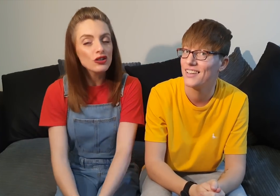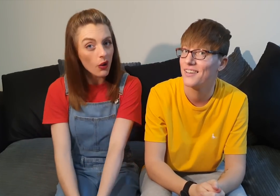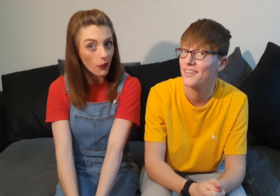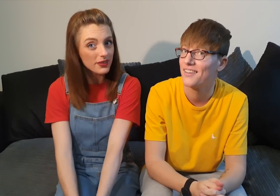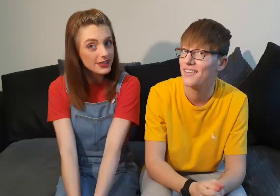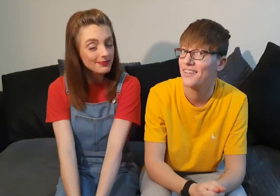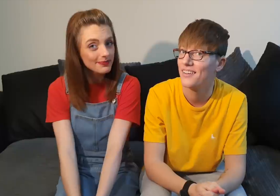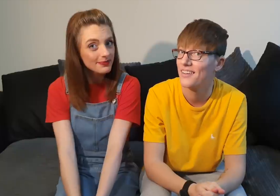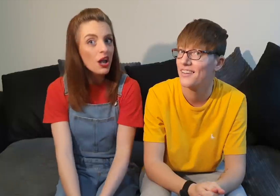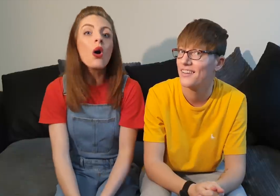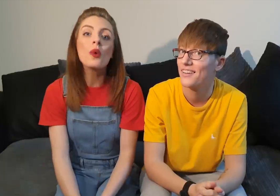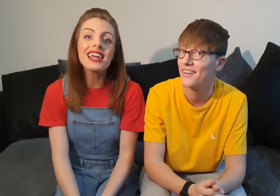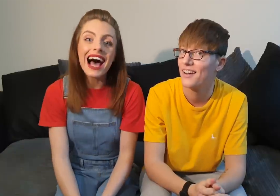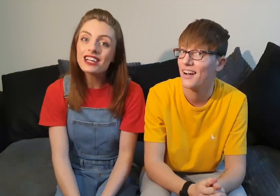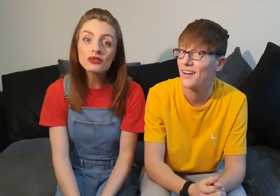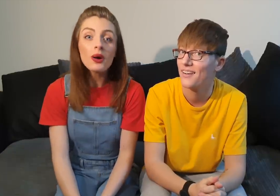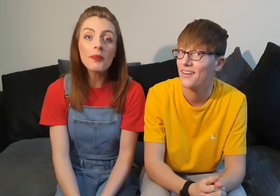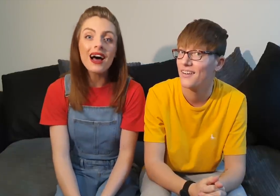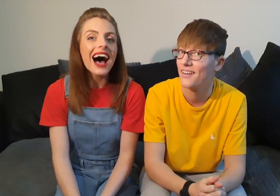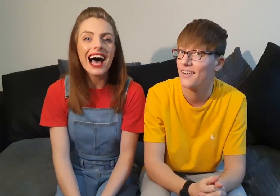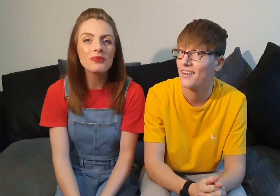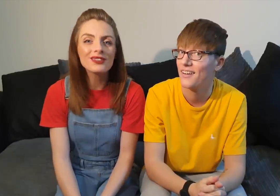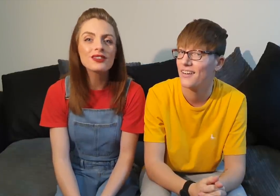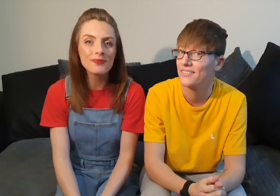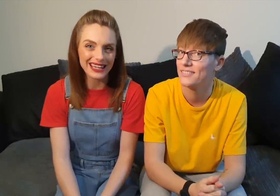called when I grow up I want to be